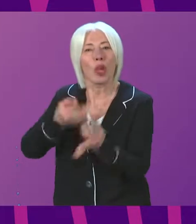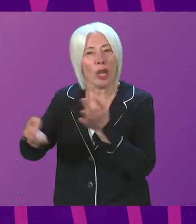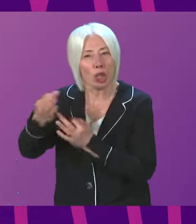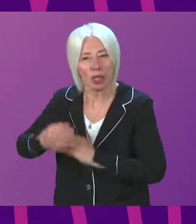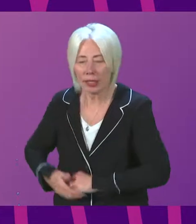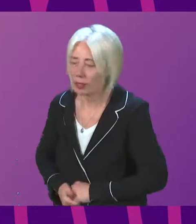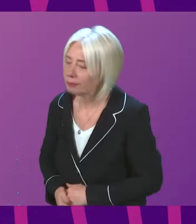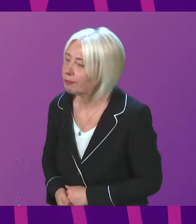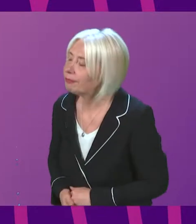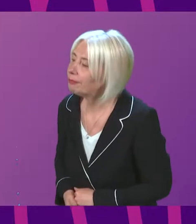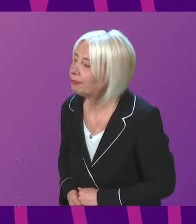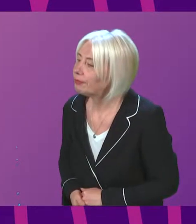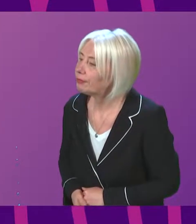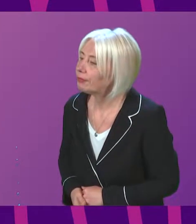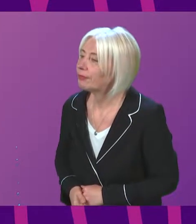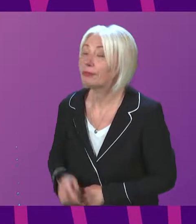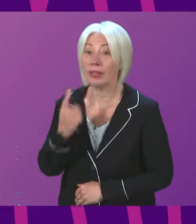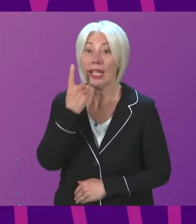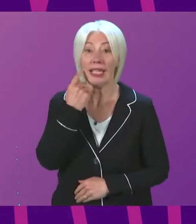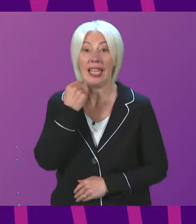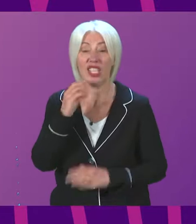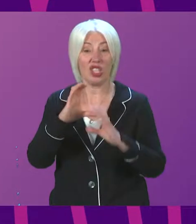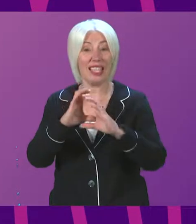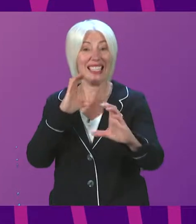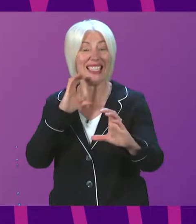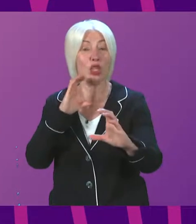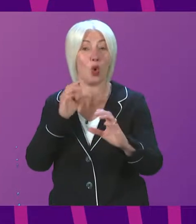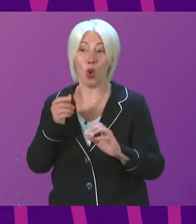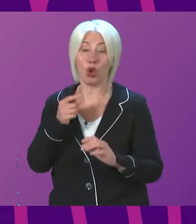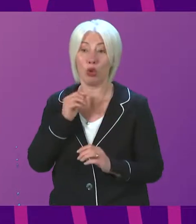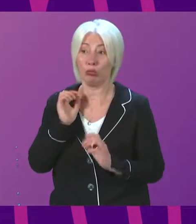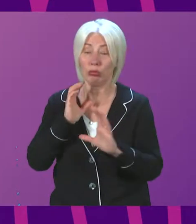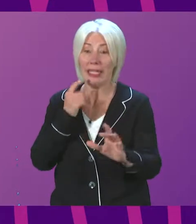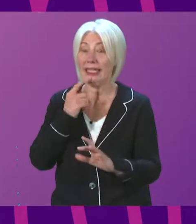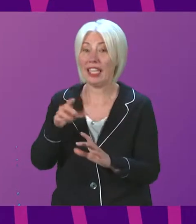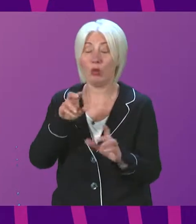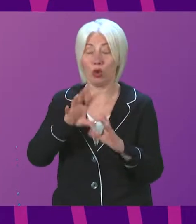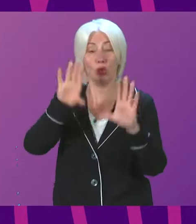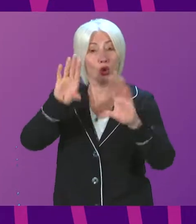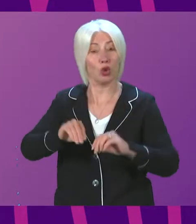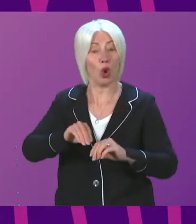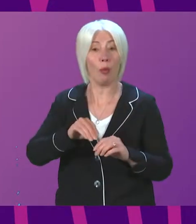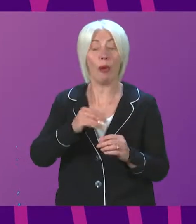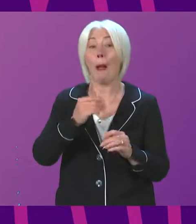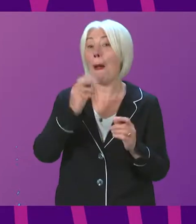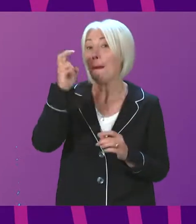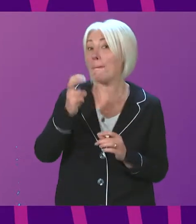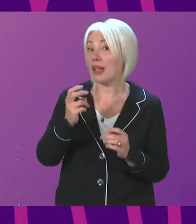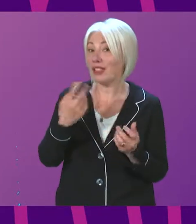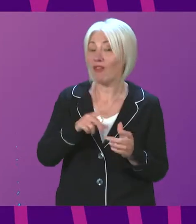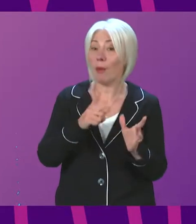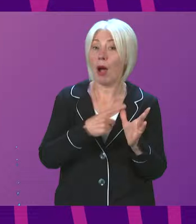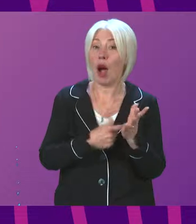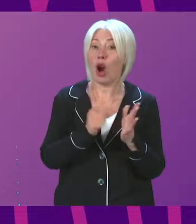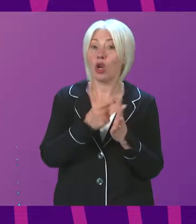you, presiding officer. First Minister, yesterday Stagecoach announced plans to withdraw the X34 and X36 bus services from Adrosten to